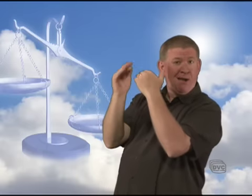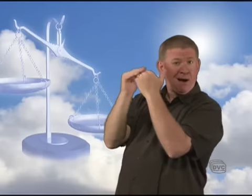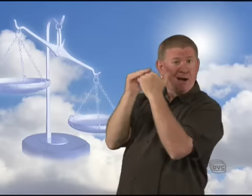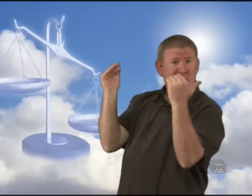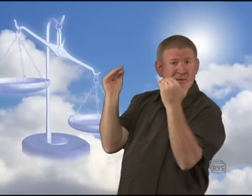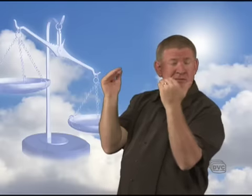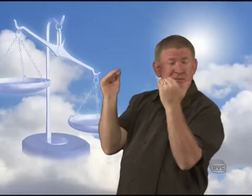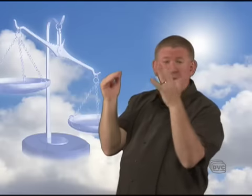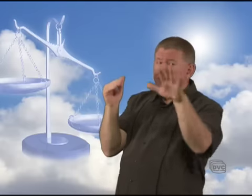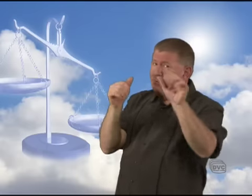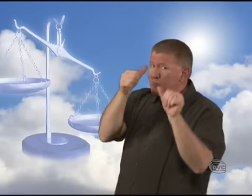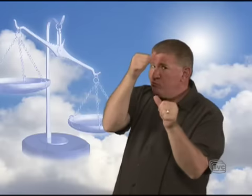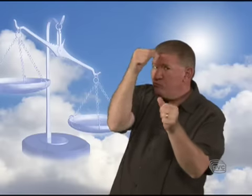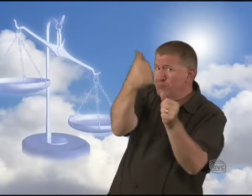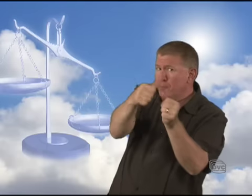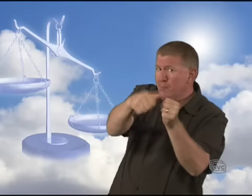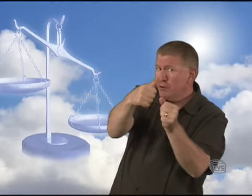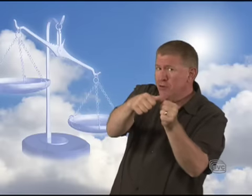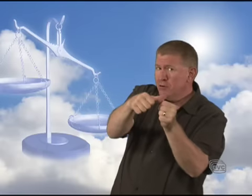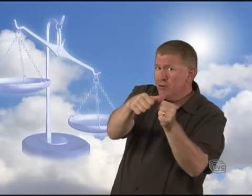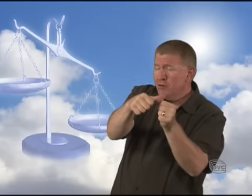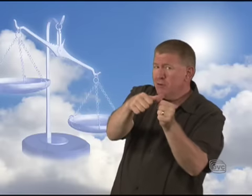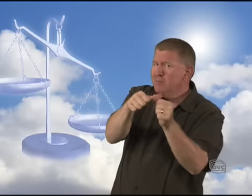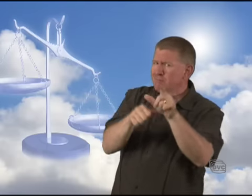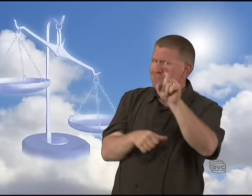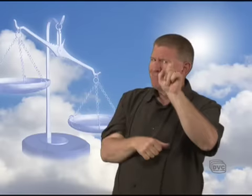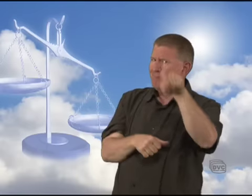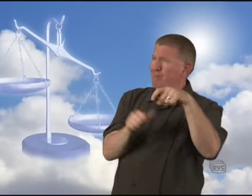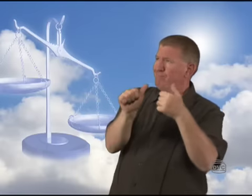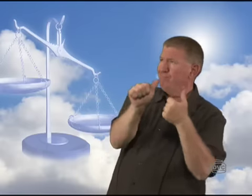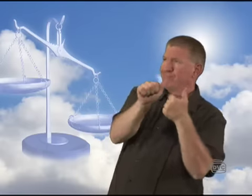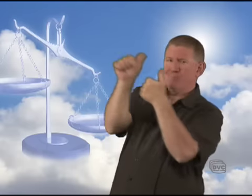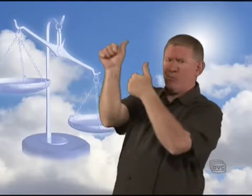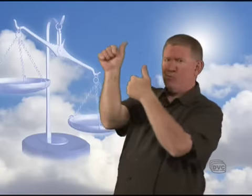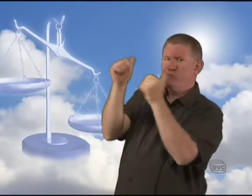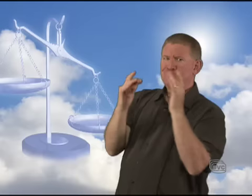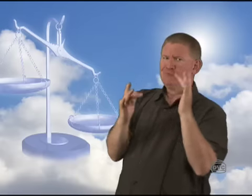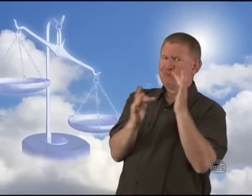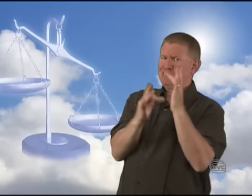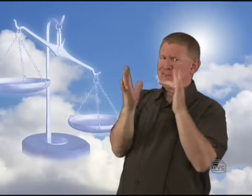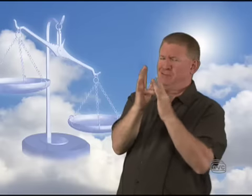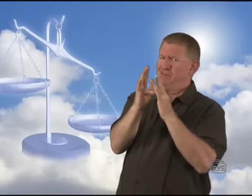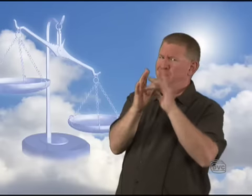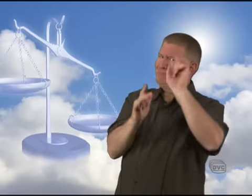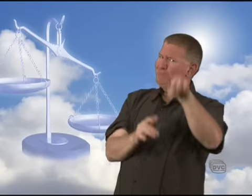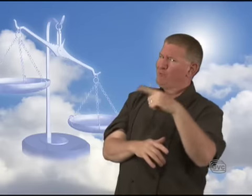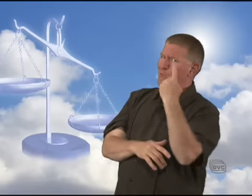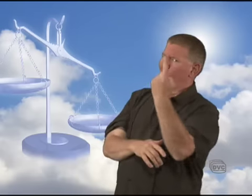But remember, it's very important that you follow Jesus. He's the only way to heaven.